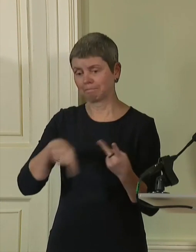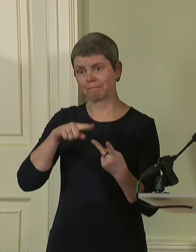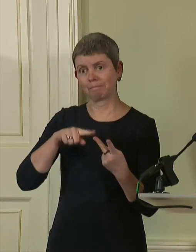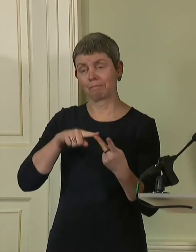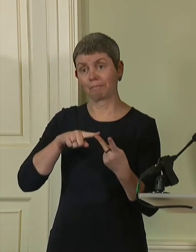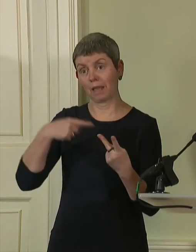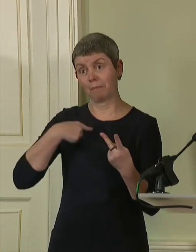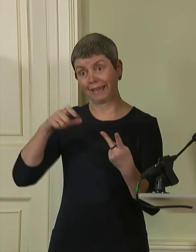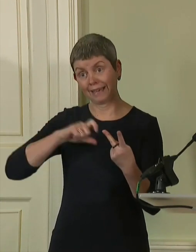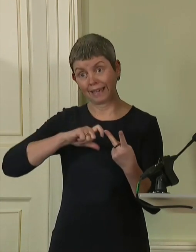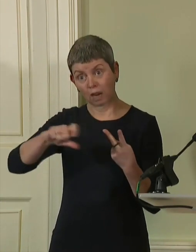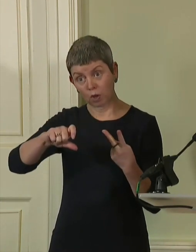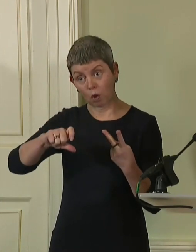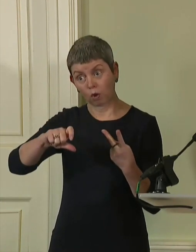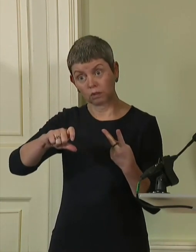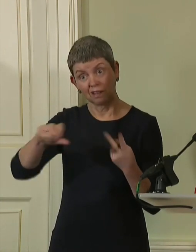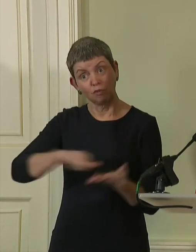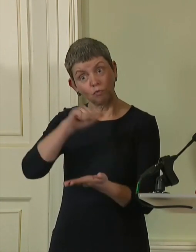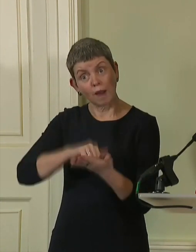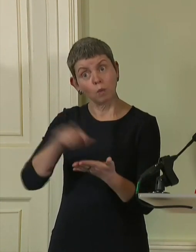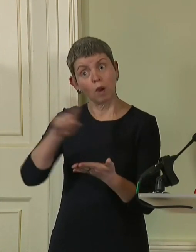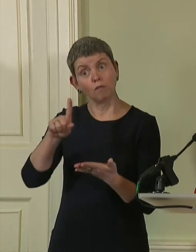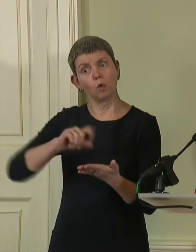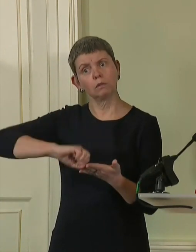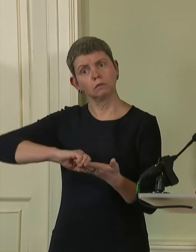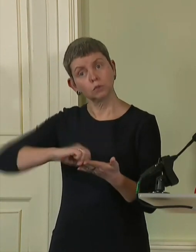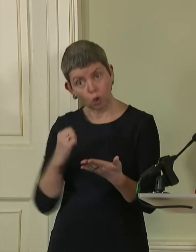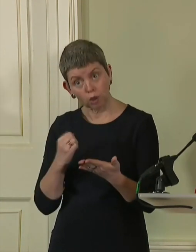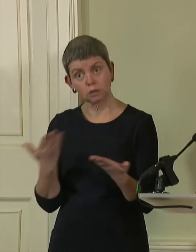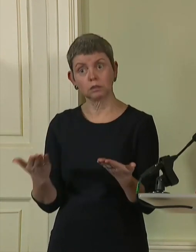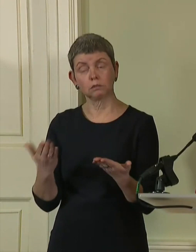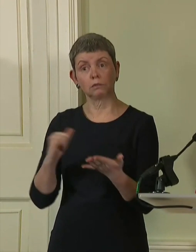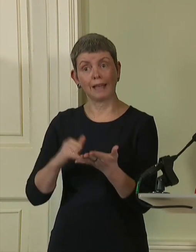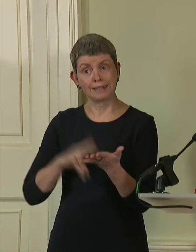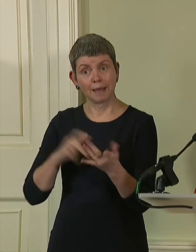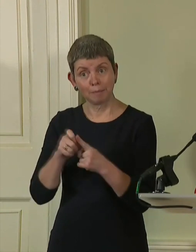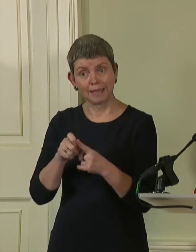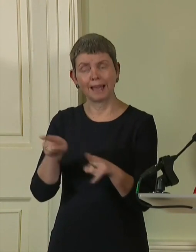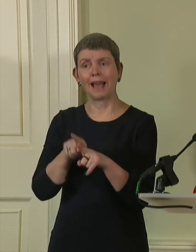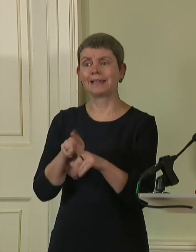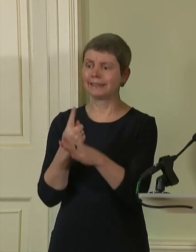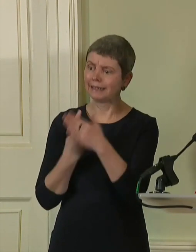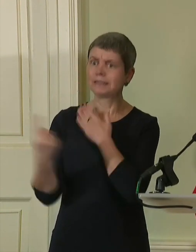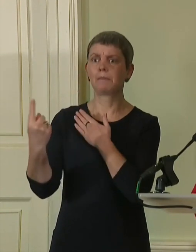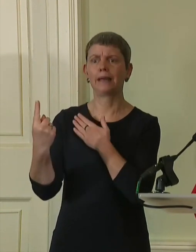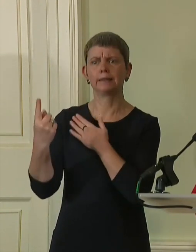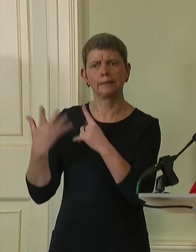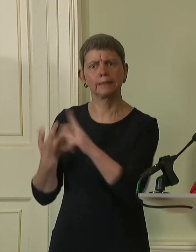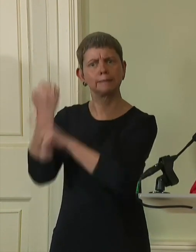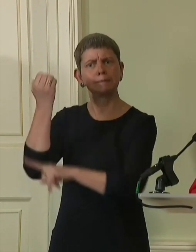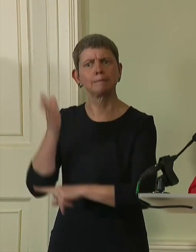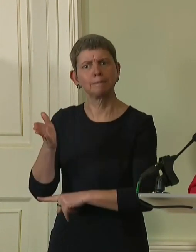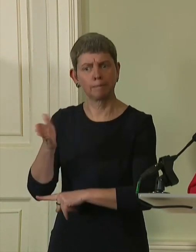carrying on right for the country, for my party and for the independence cause I have devoted my